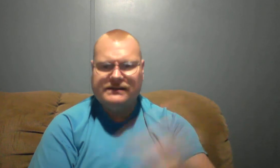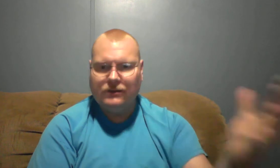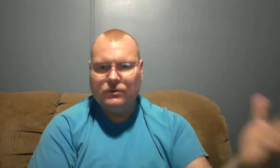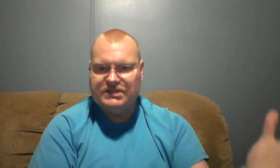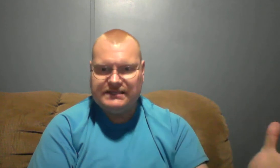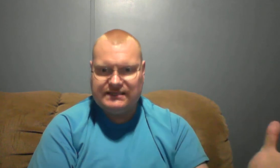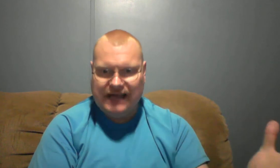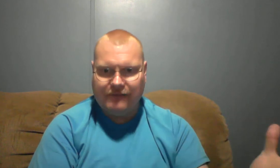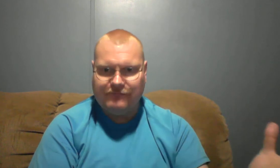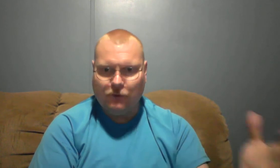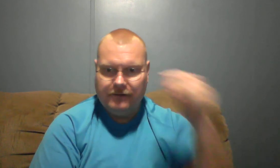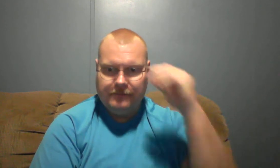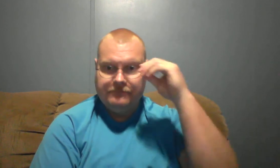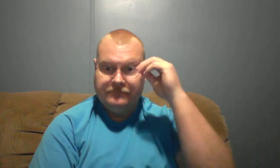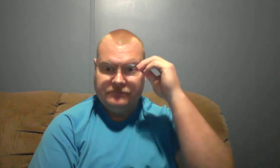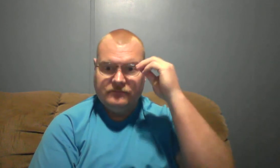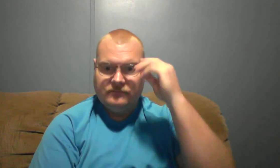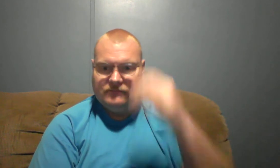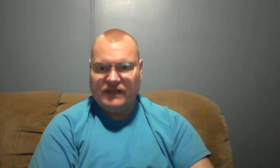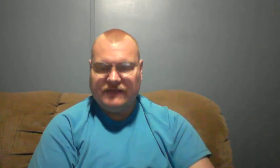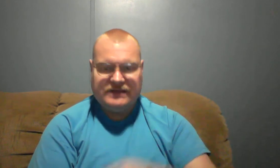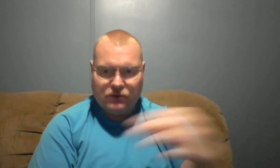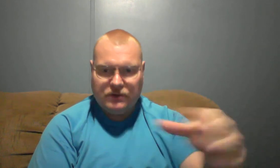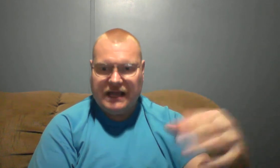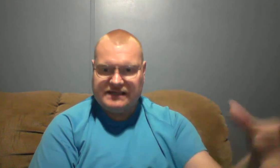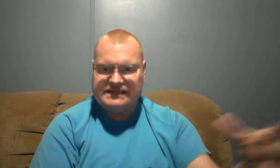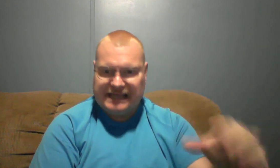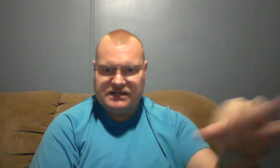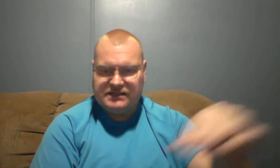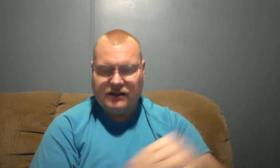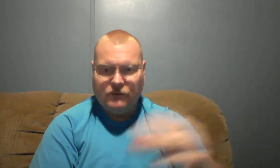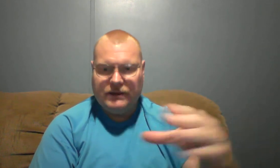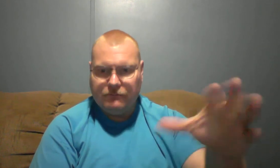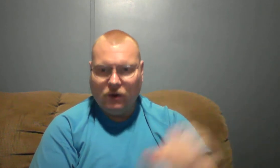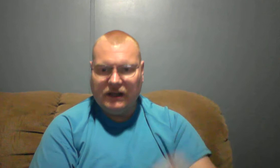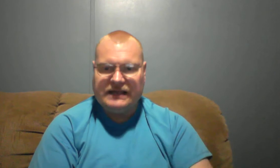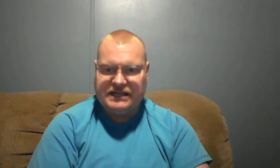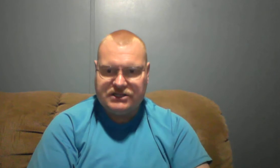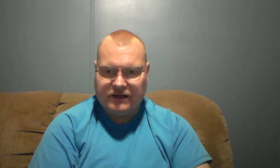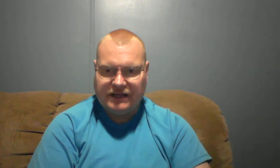the Lord Jesus die for? If it's okay to sin just a little bit more and less each and every day.